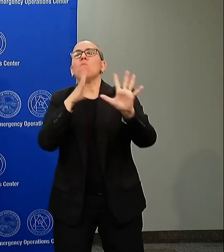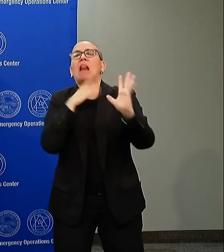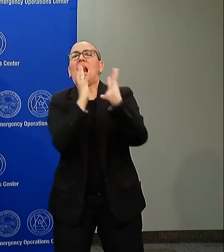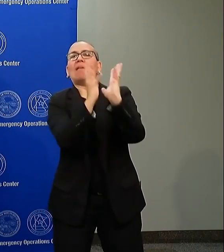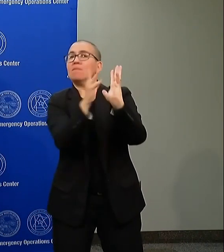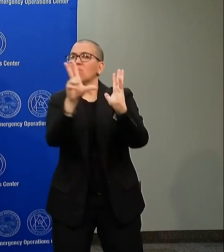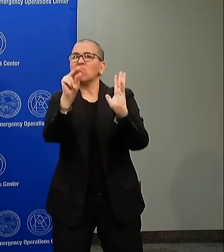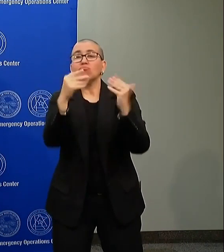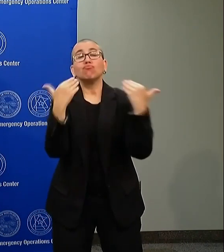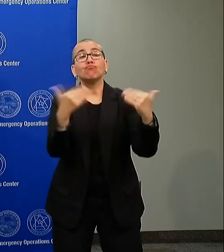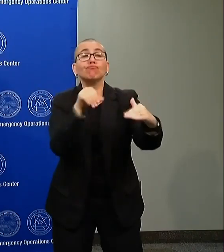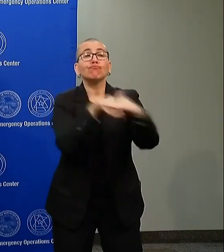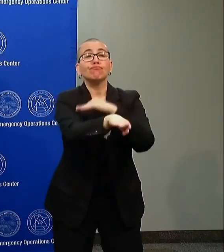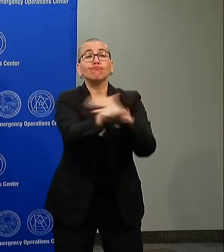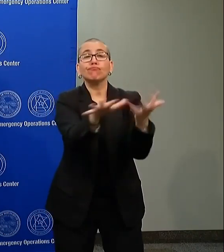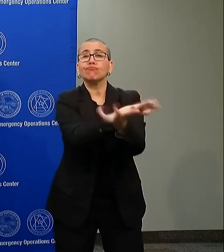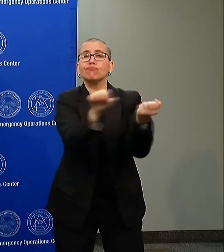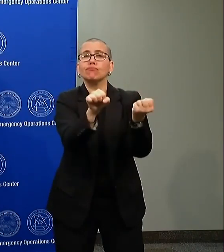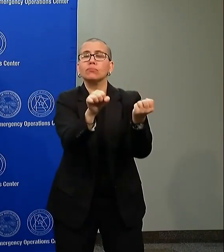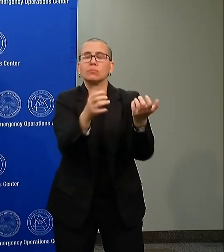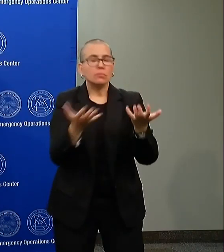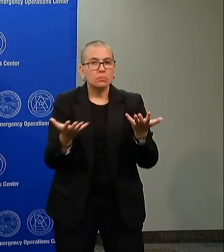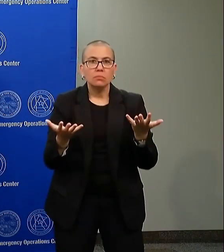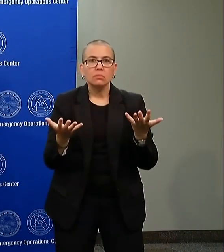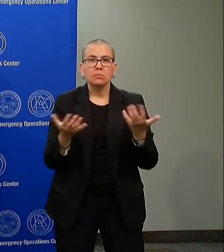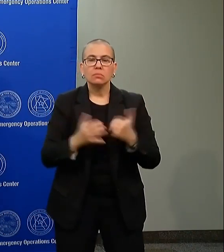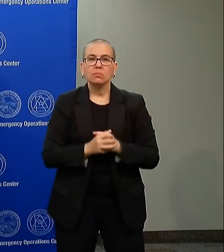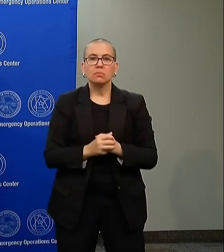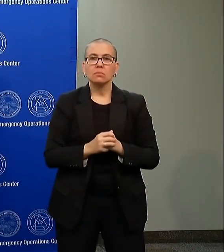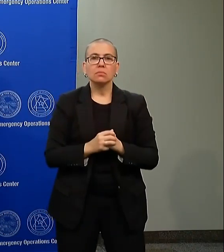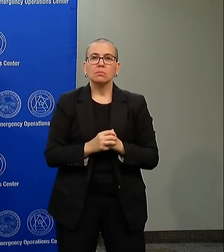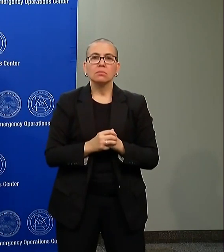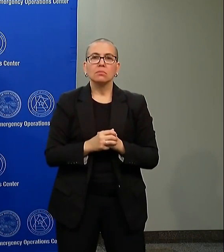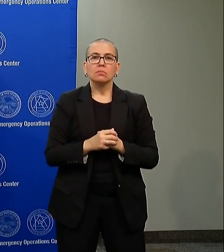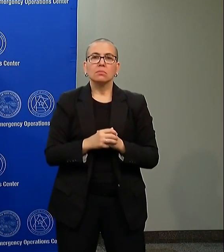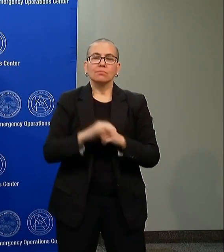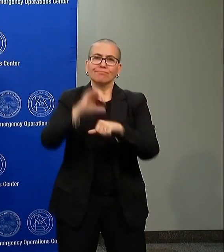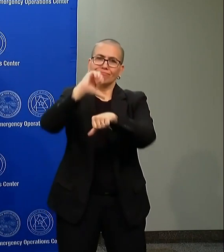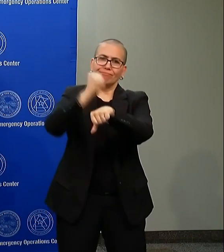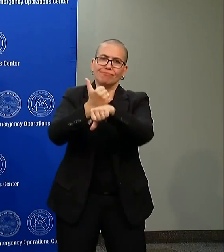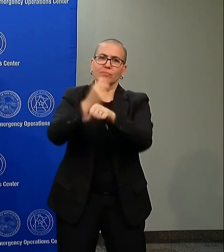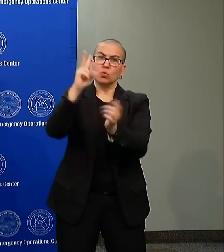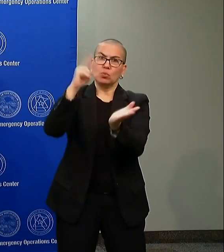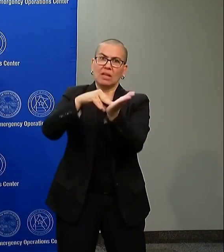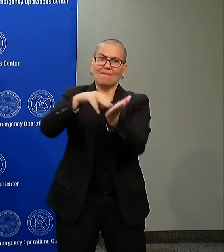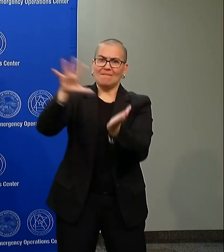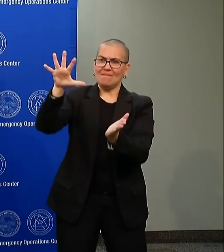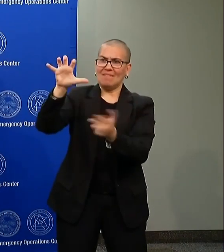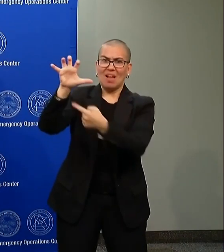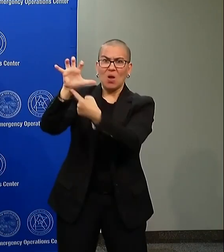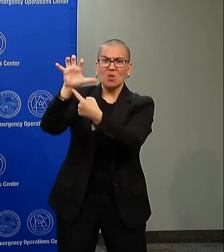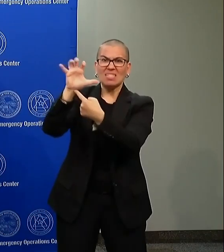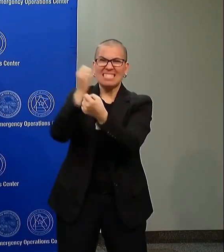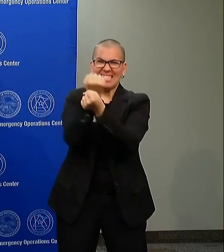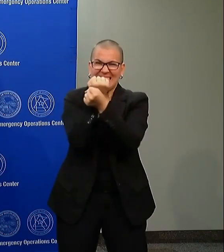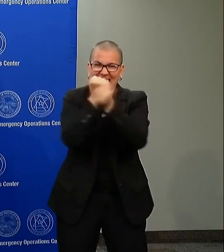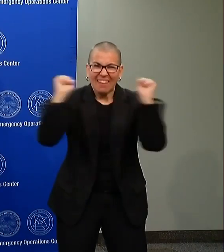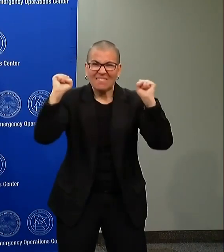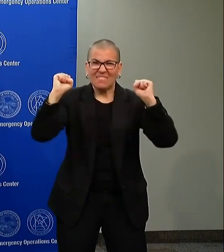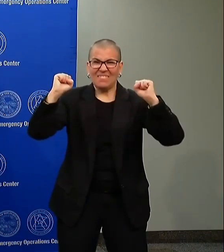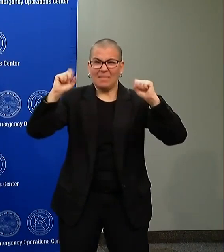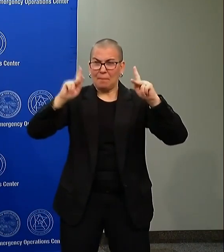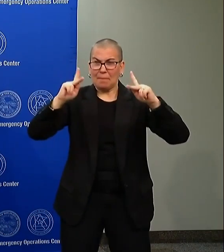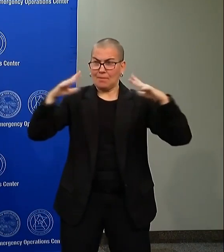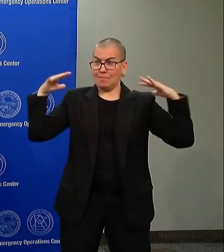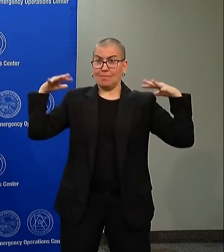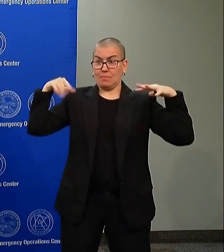As I said, this we put together 2,500 public safety folks between National Guard and